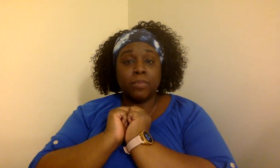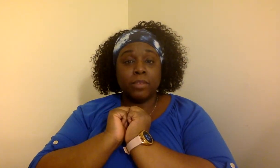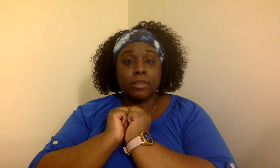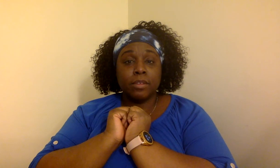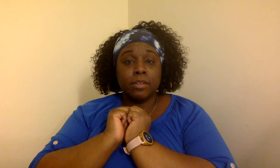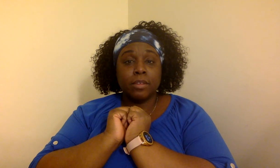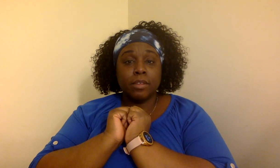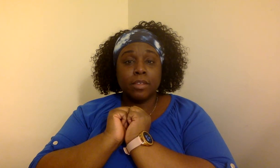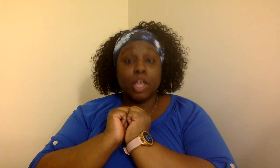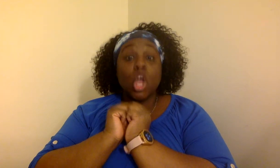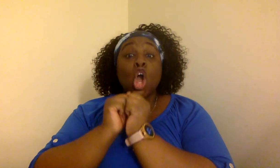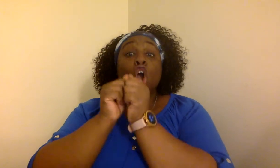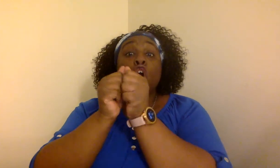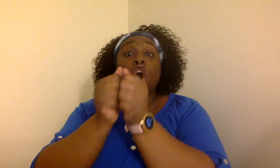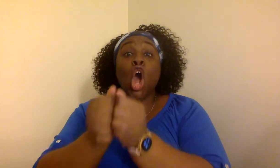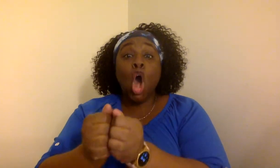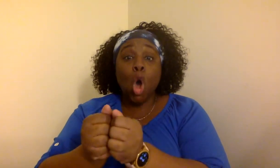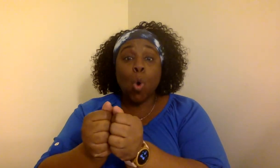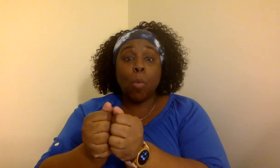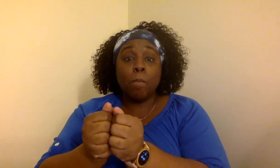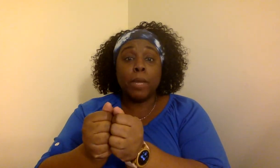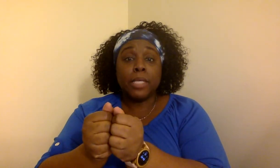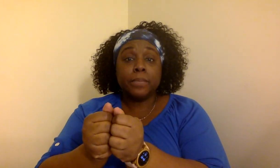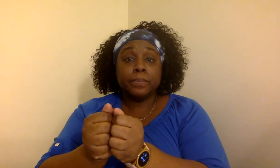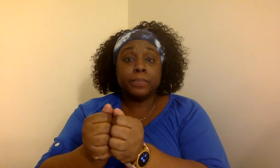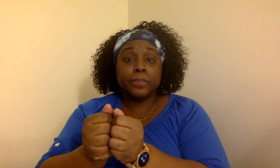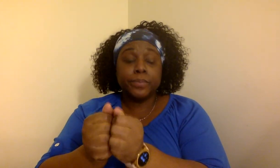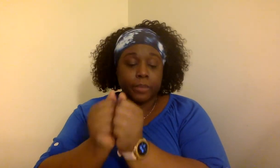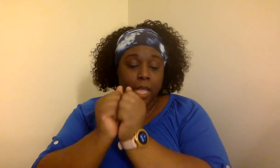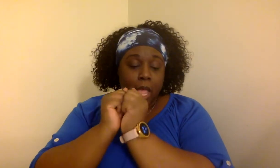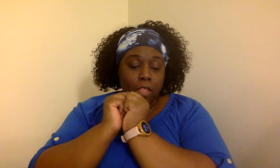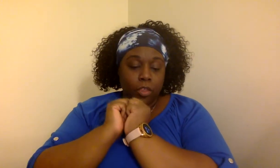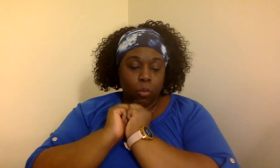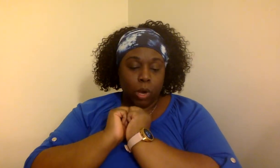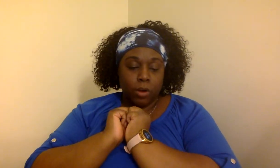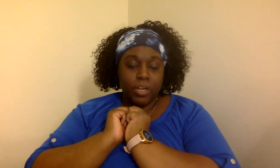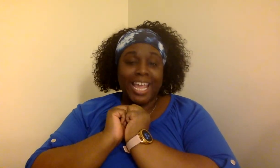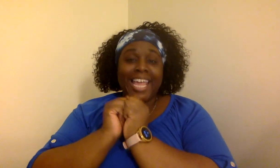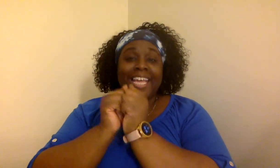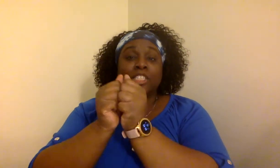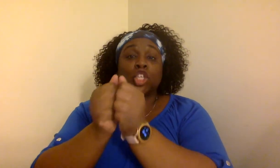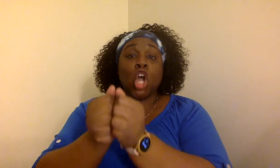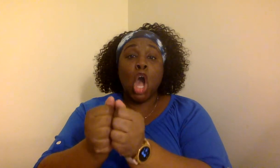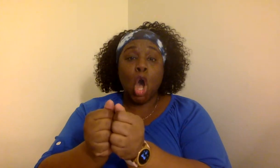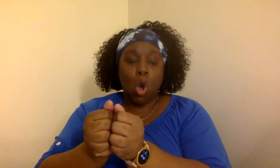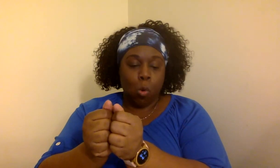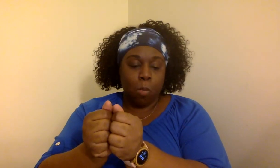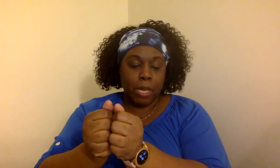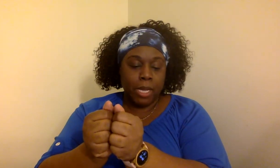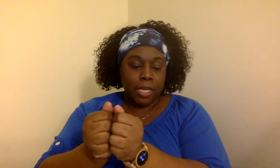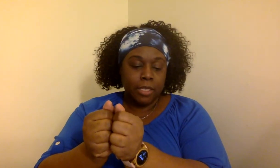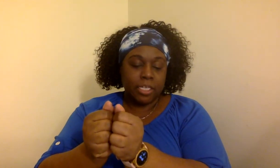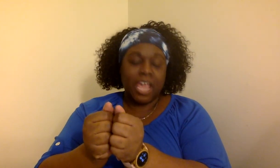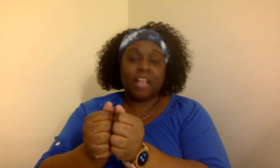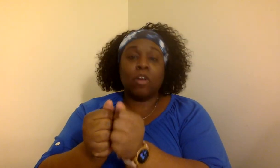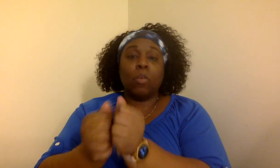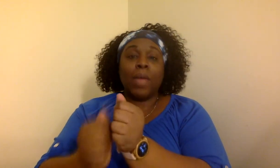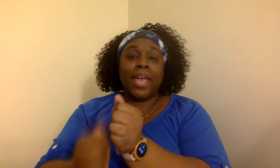comb. The word is comb. The word away